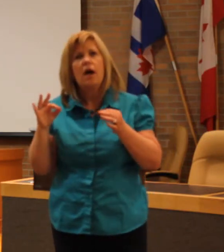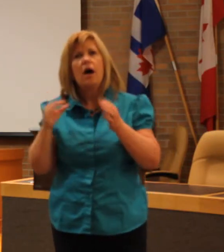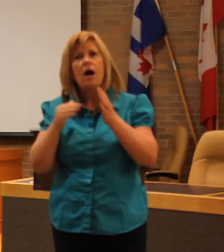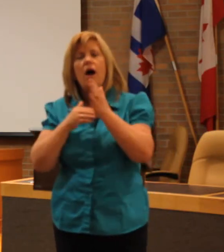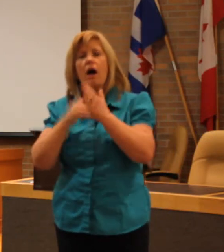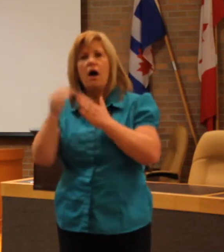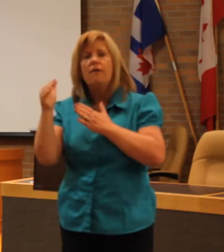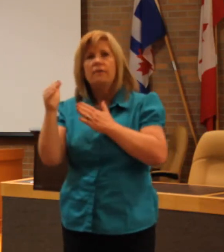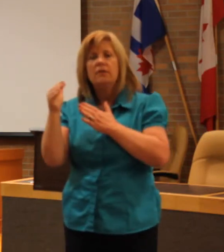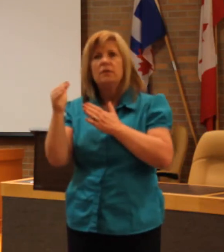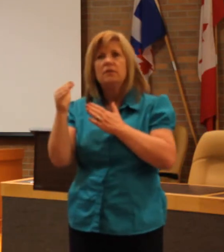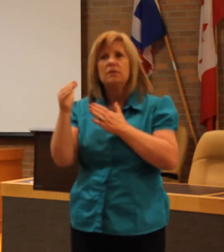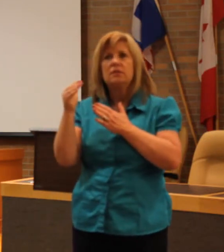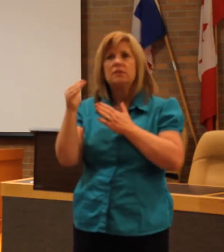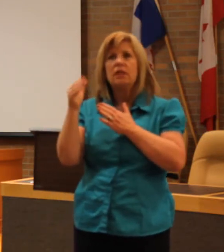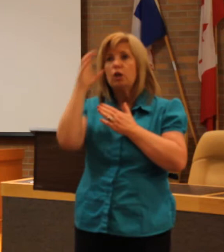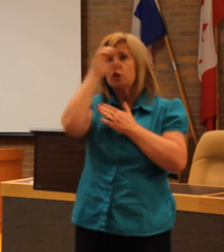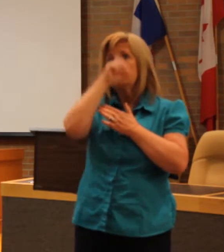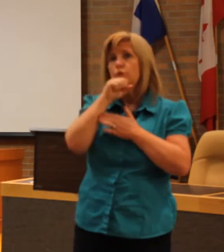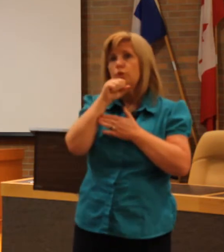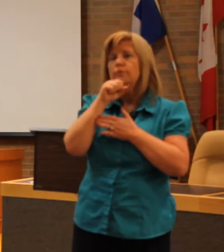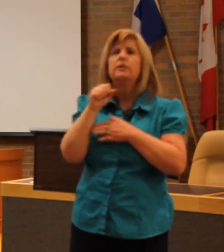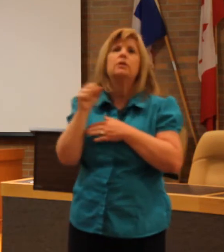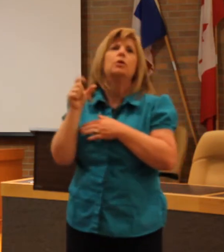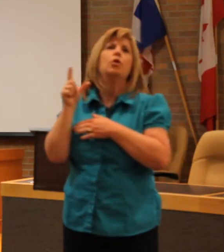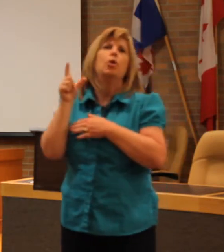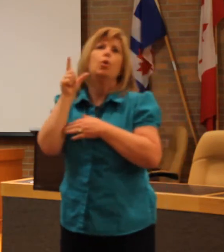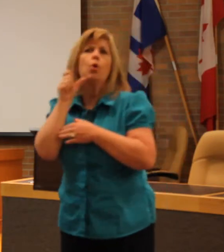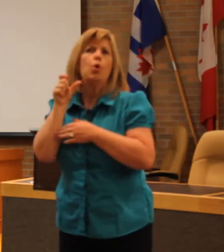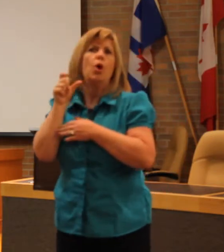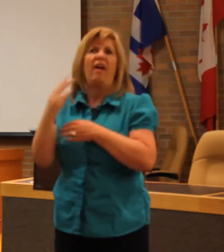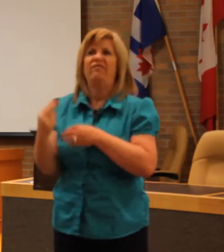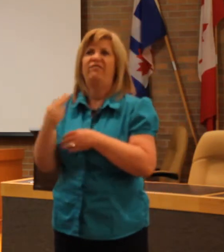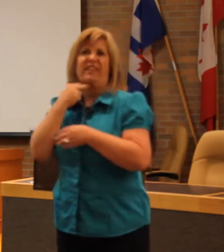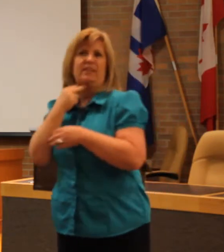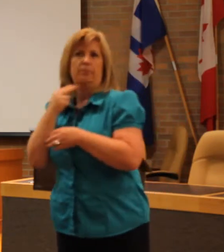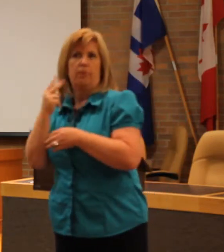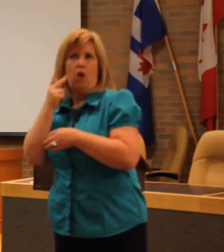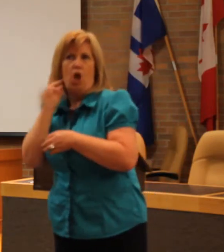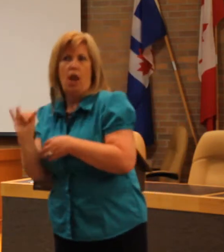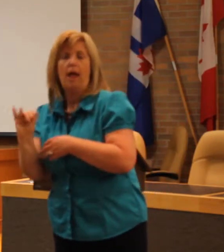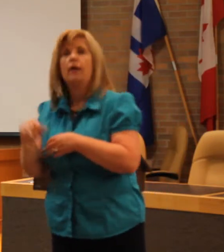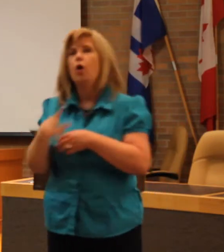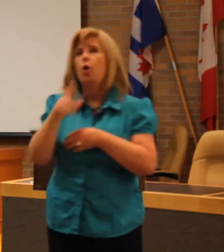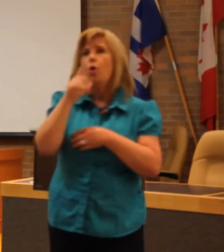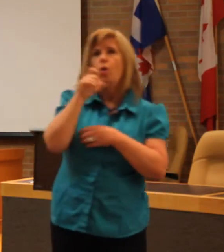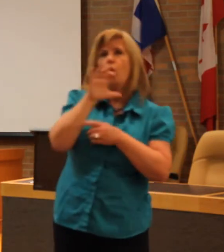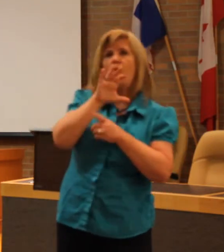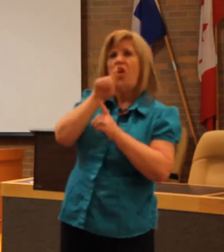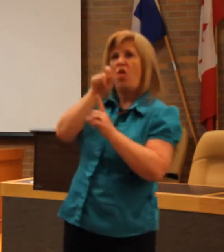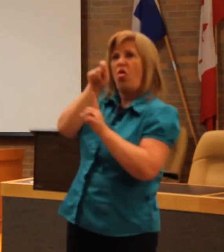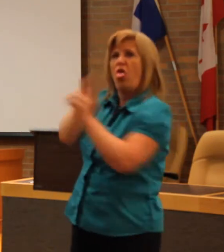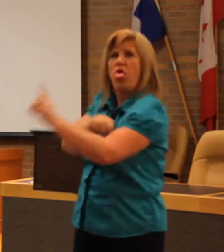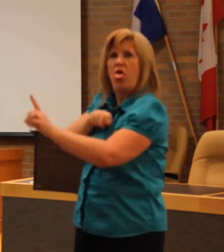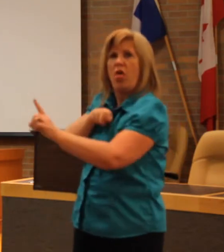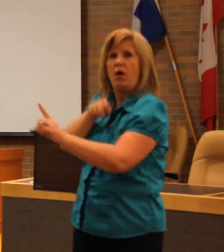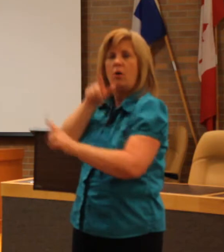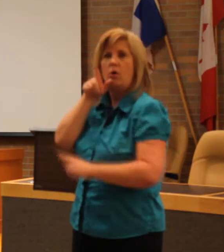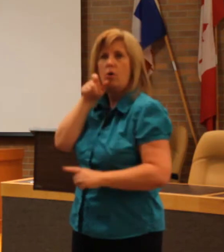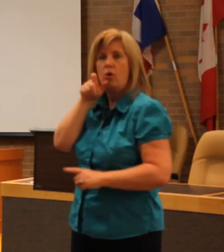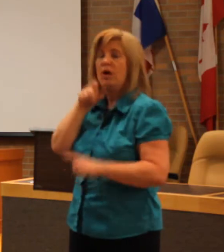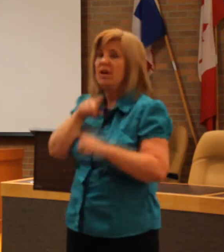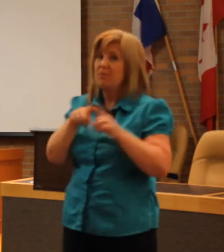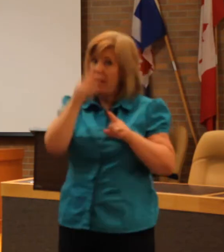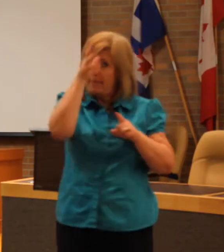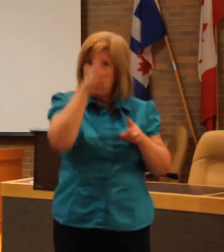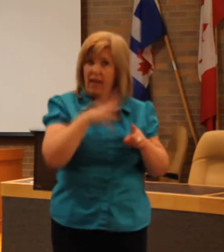an assumption about who the victim may be and who the perpetrator may be, but men and men with